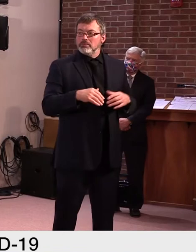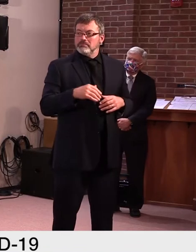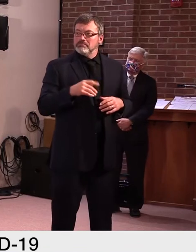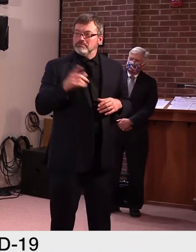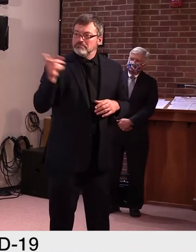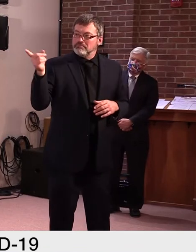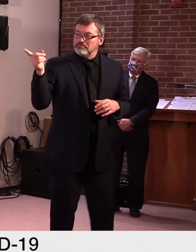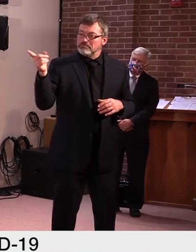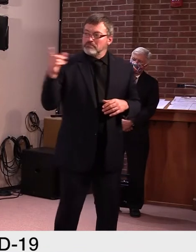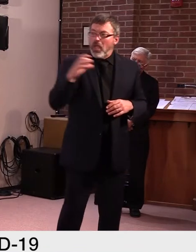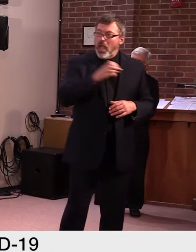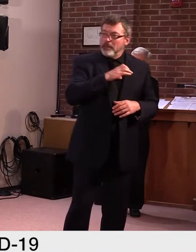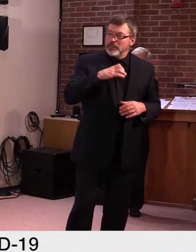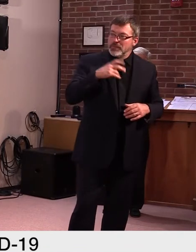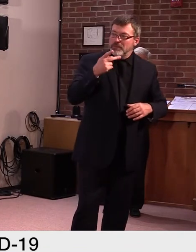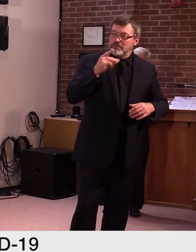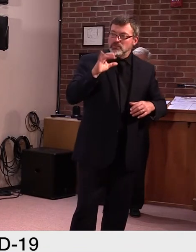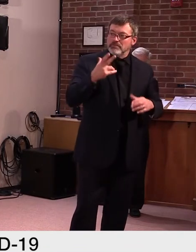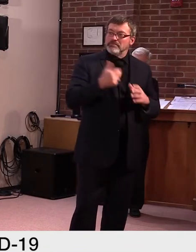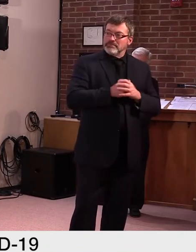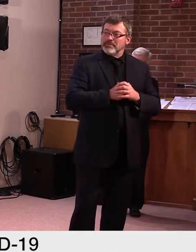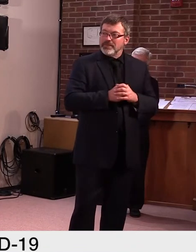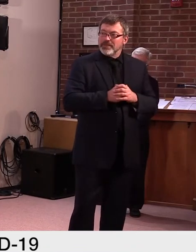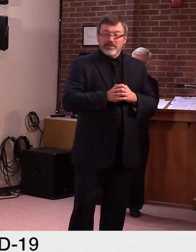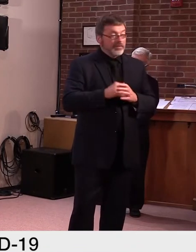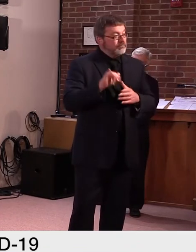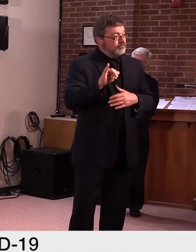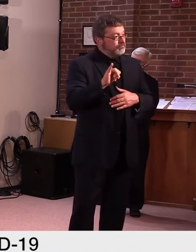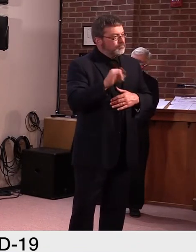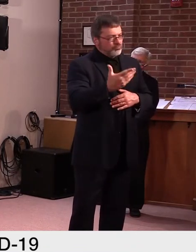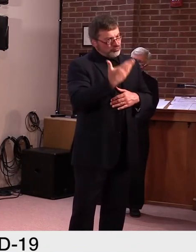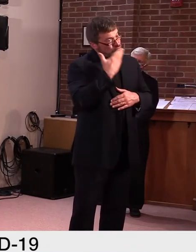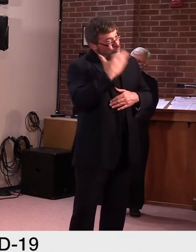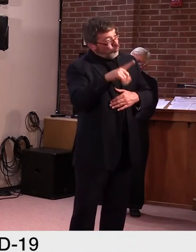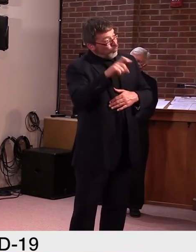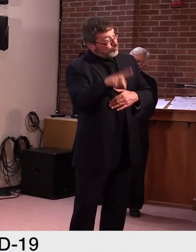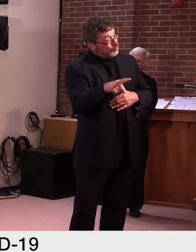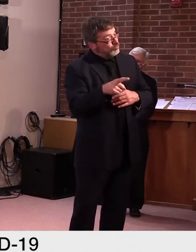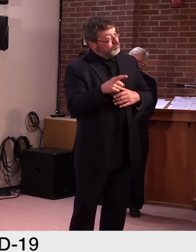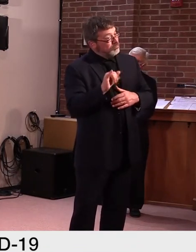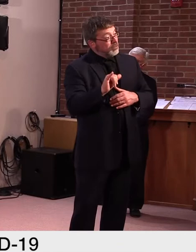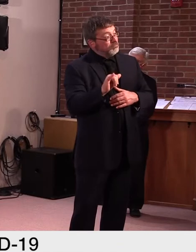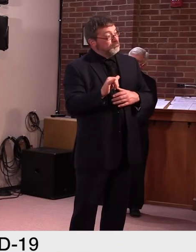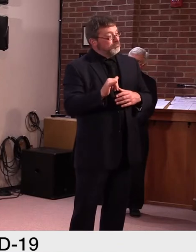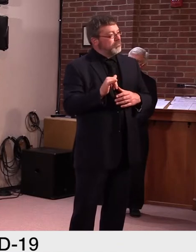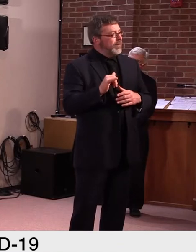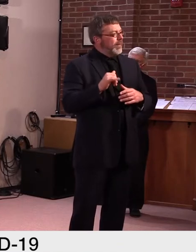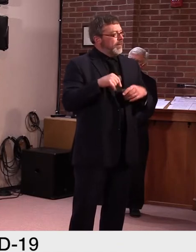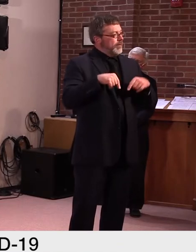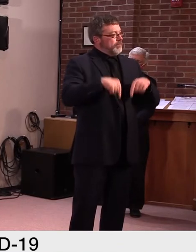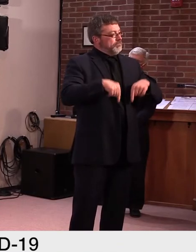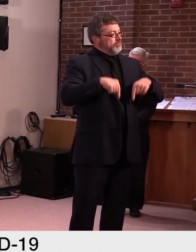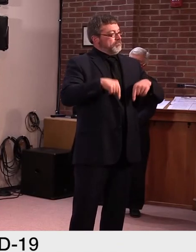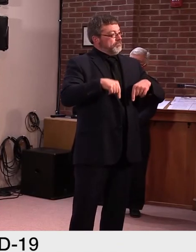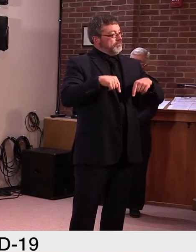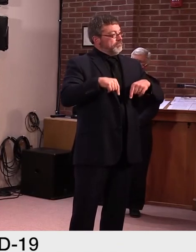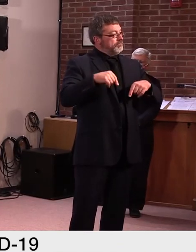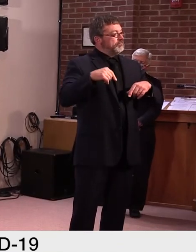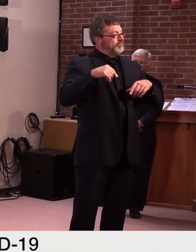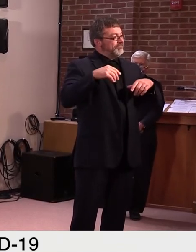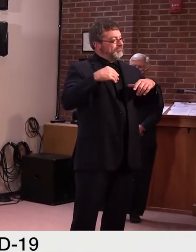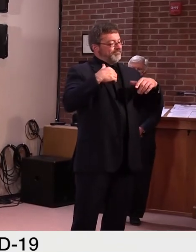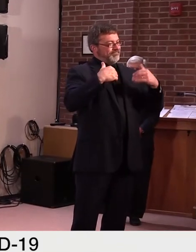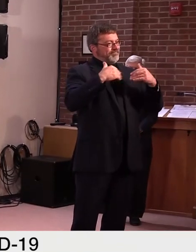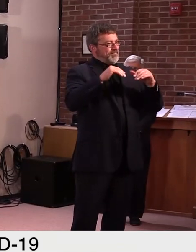Great. Yeah. Steve, thank you for the question. So, uh, that mobility data comes from a third party company that,